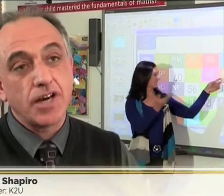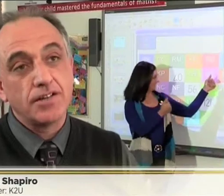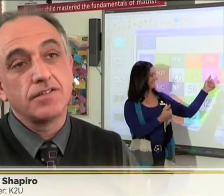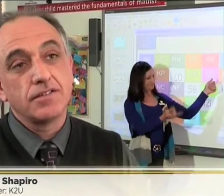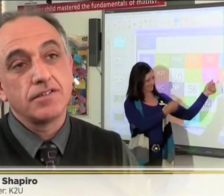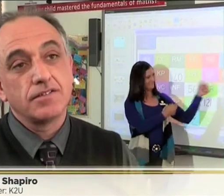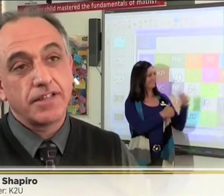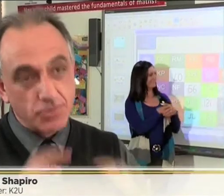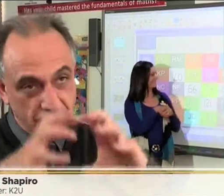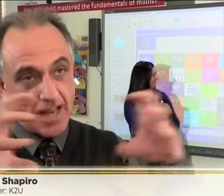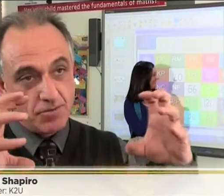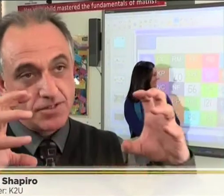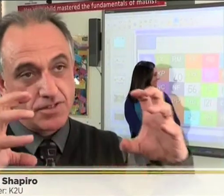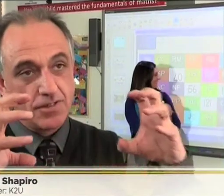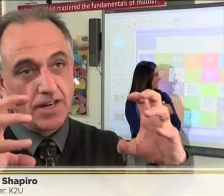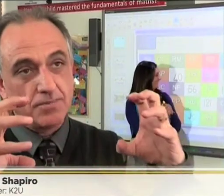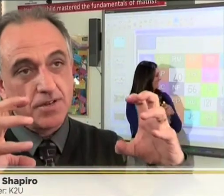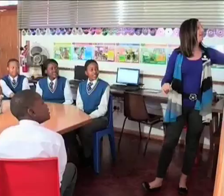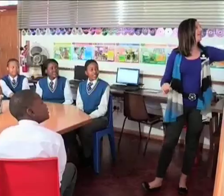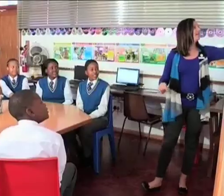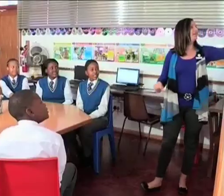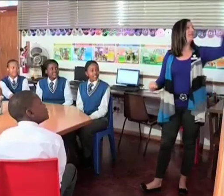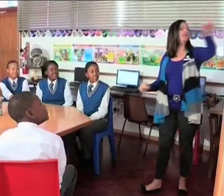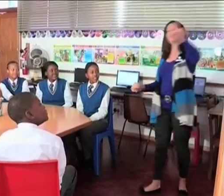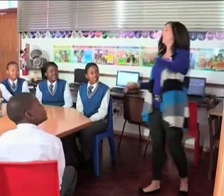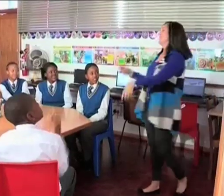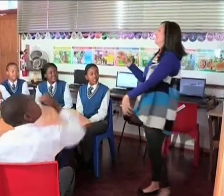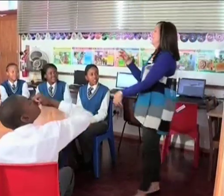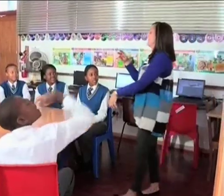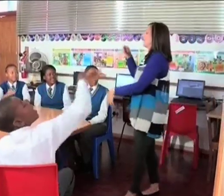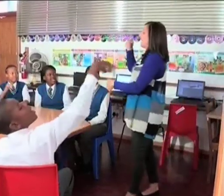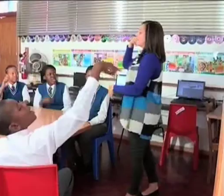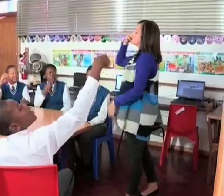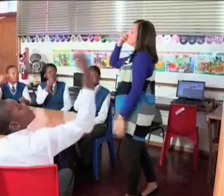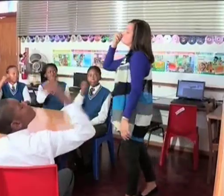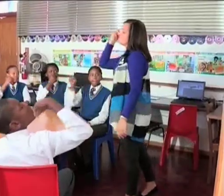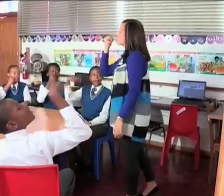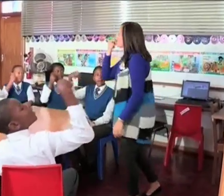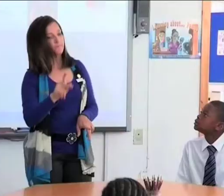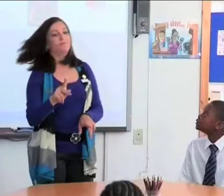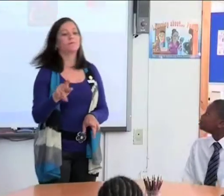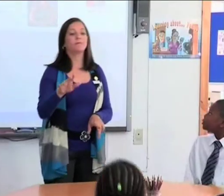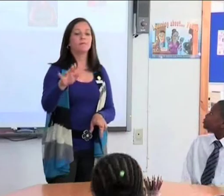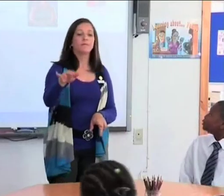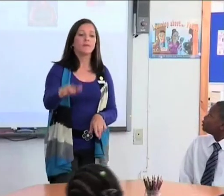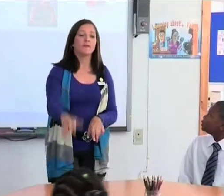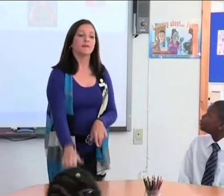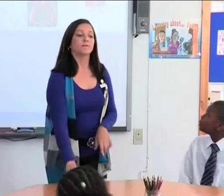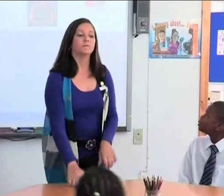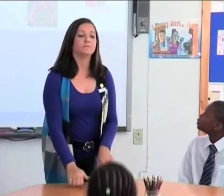unknown. That's where the name was developed. What we do in this type of learning, we create a known item